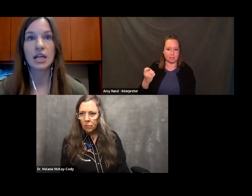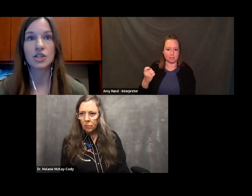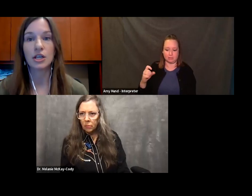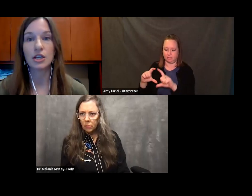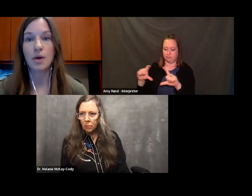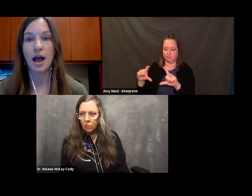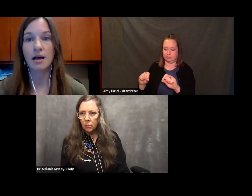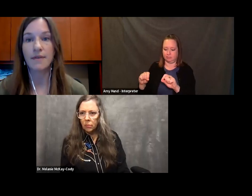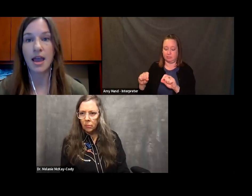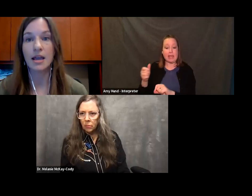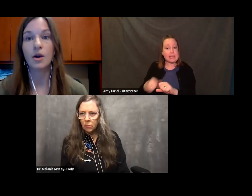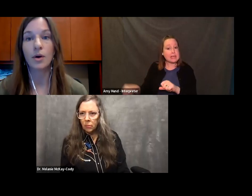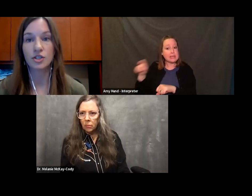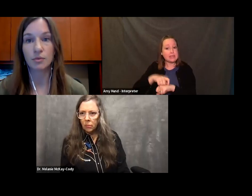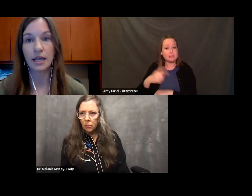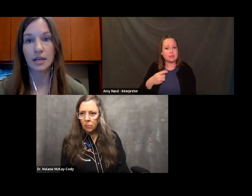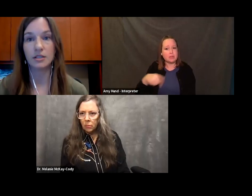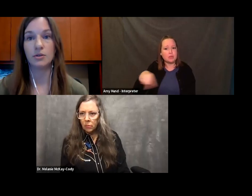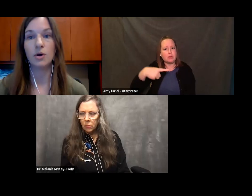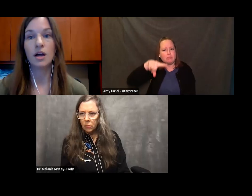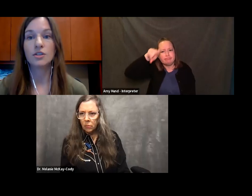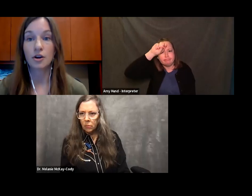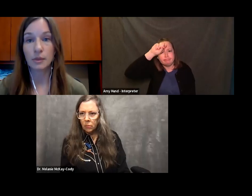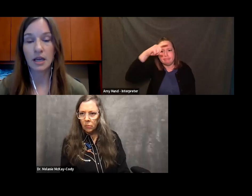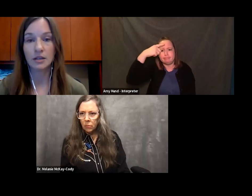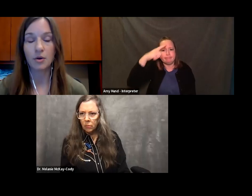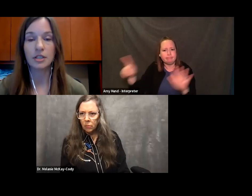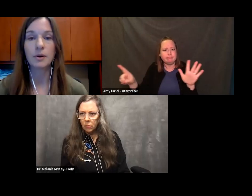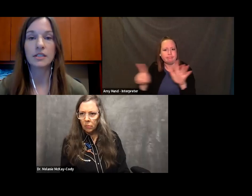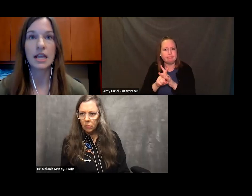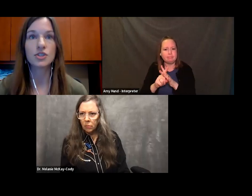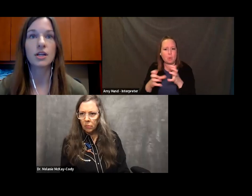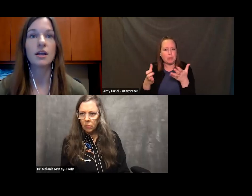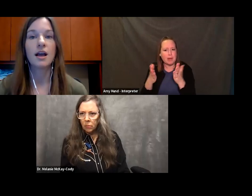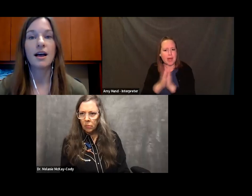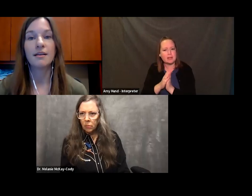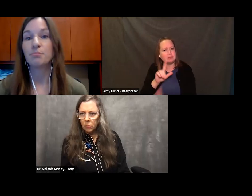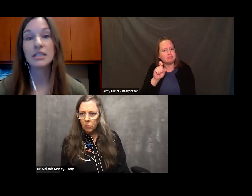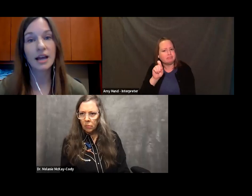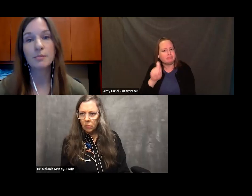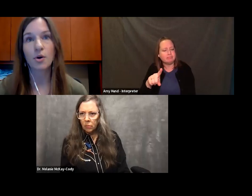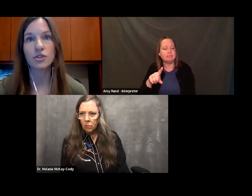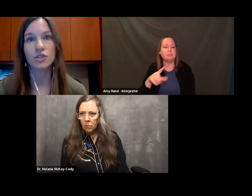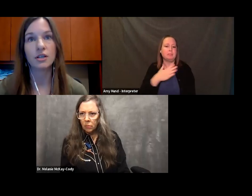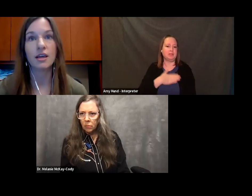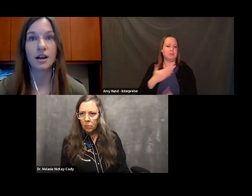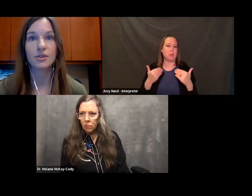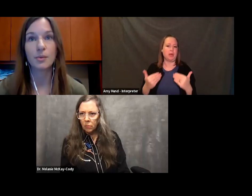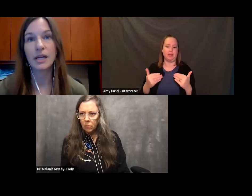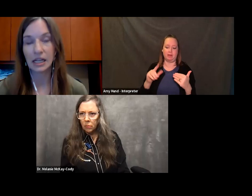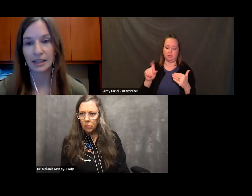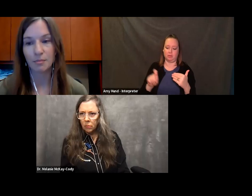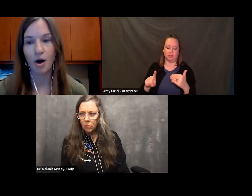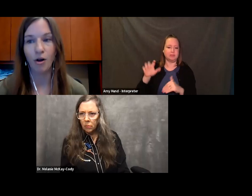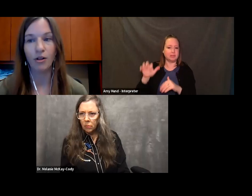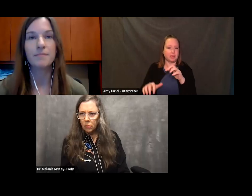the presentation, you have a question related to Dr. McKay Cody's presentation, please type your question there so